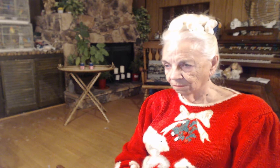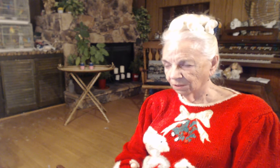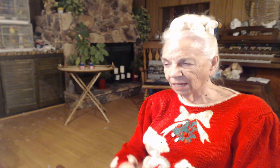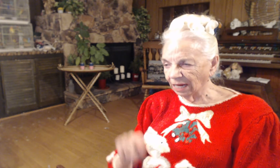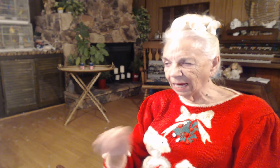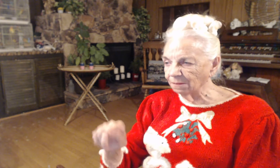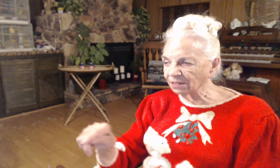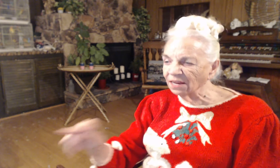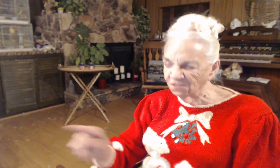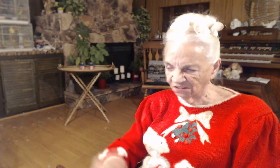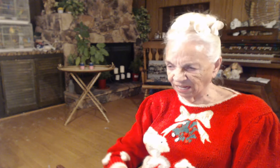I'm against that.